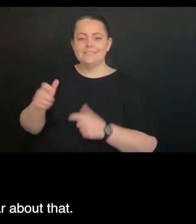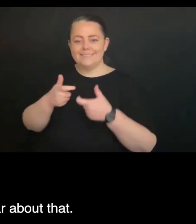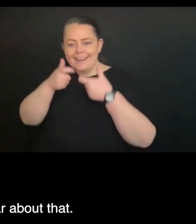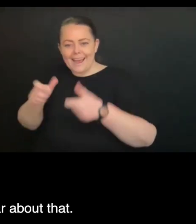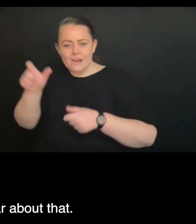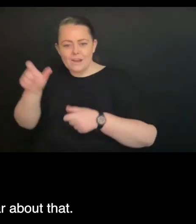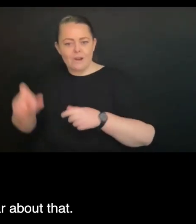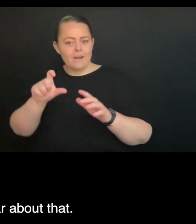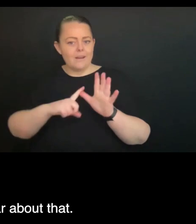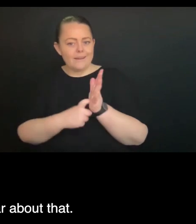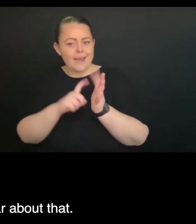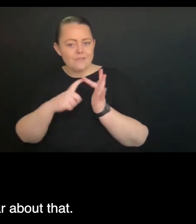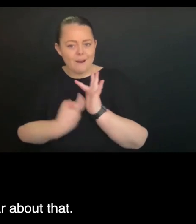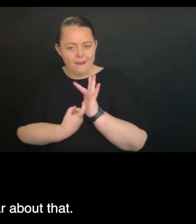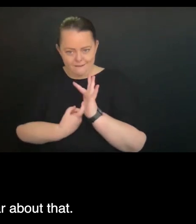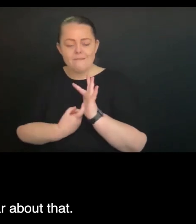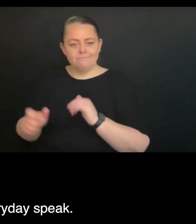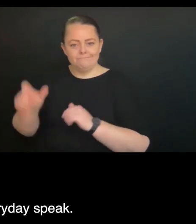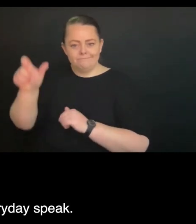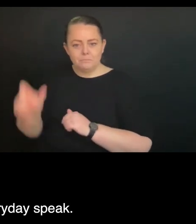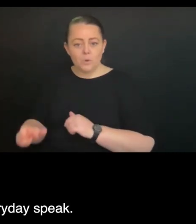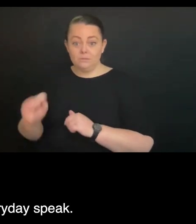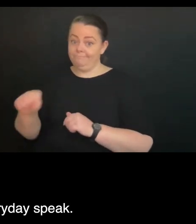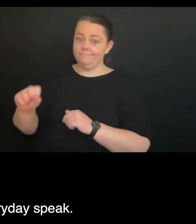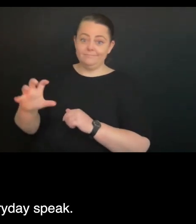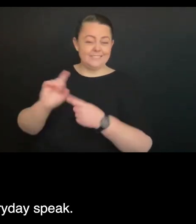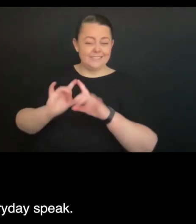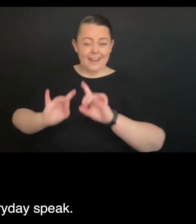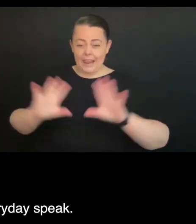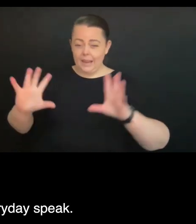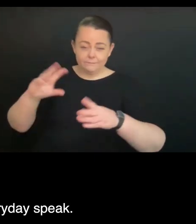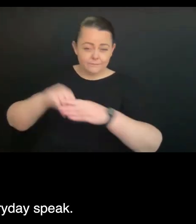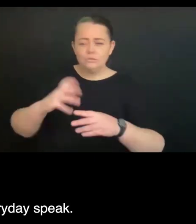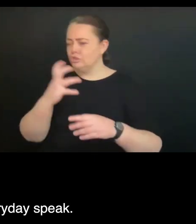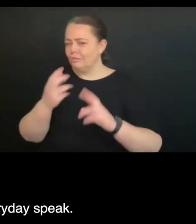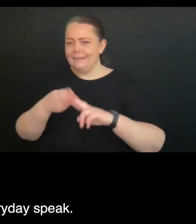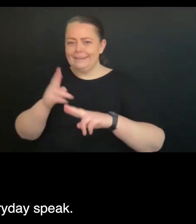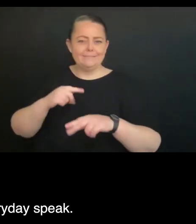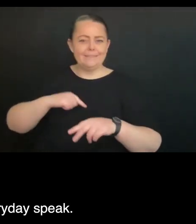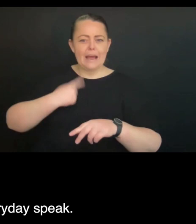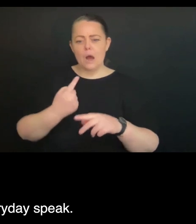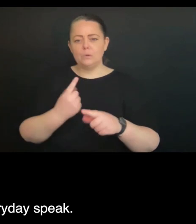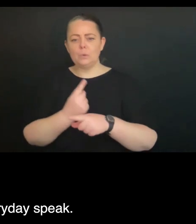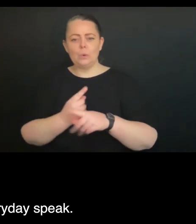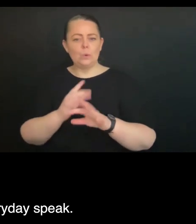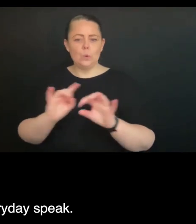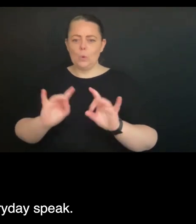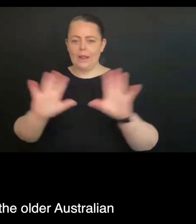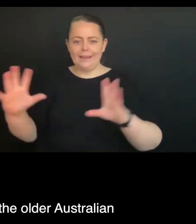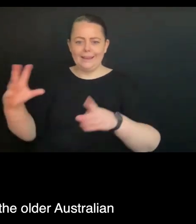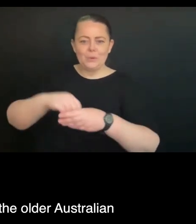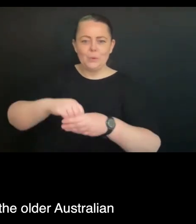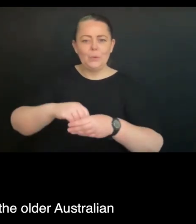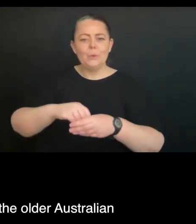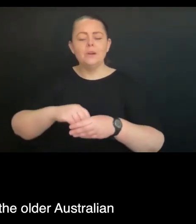apologies if we're not clear about that. We kind of jump into our everyday speak,